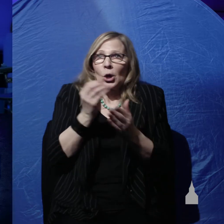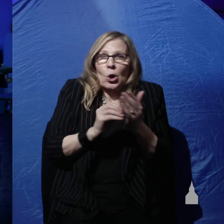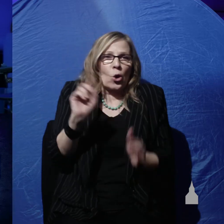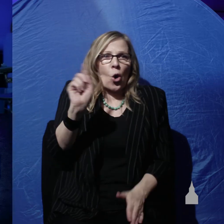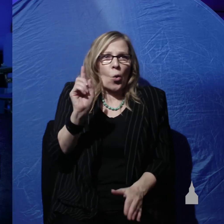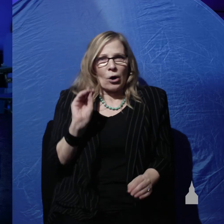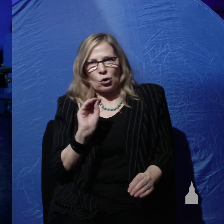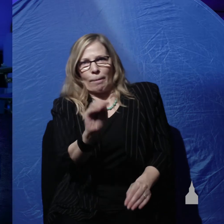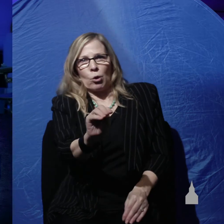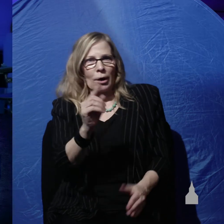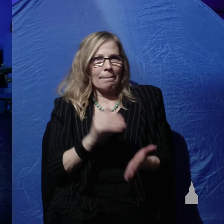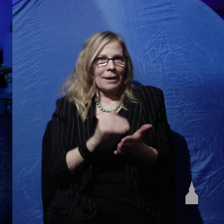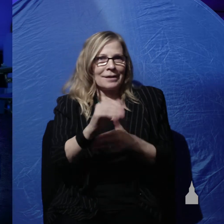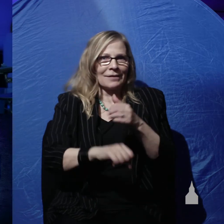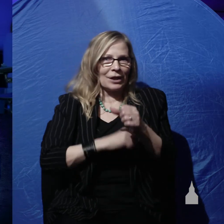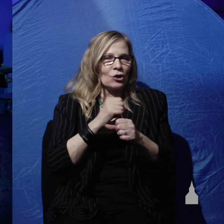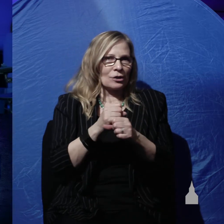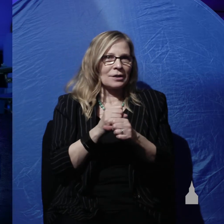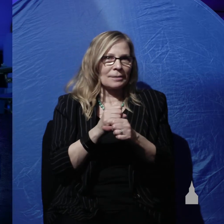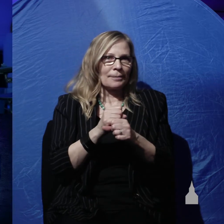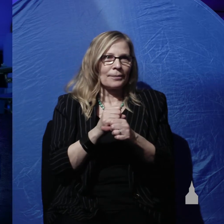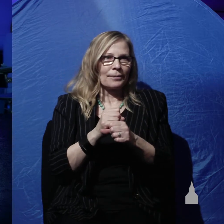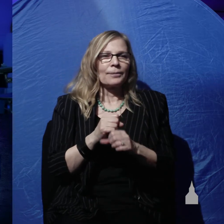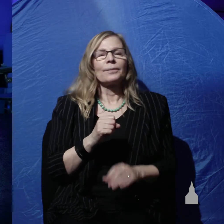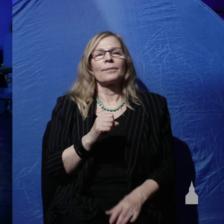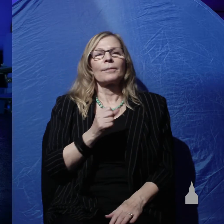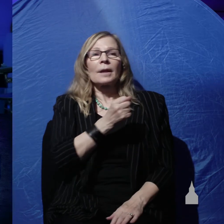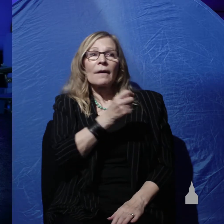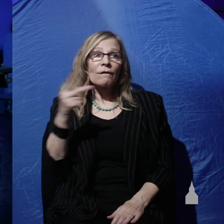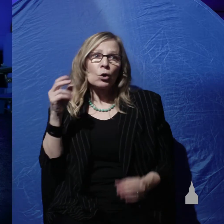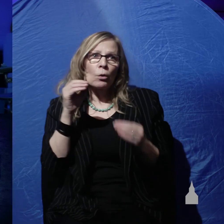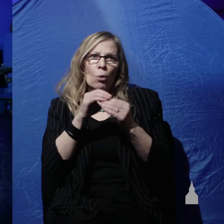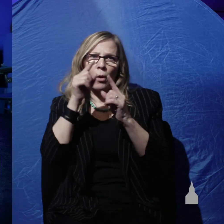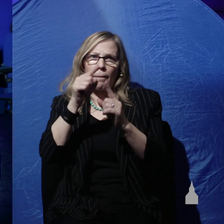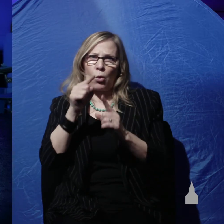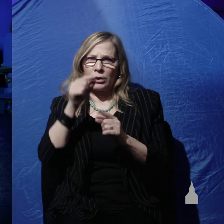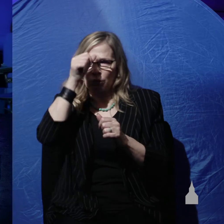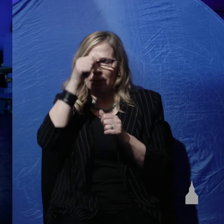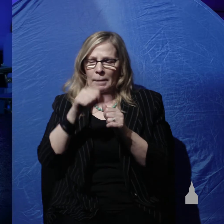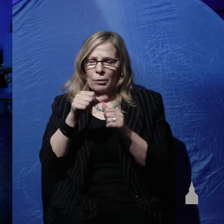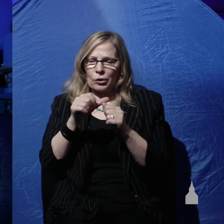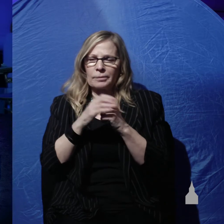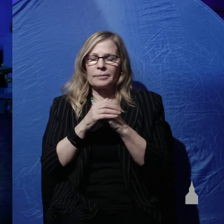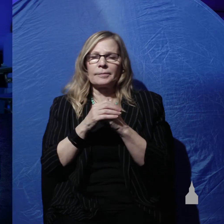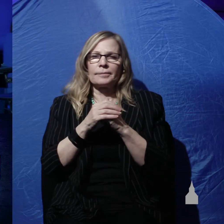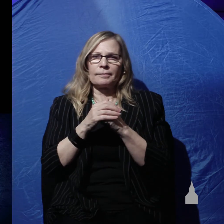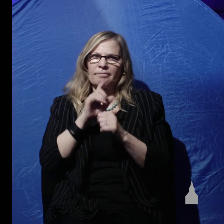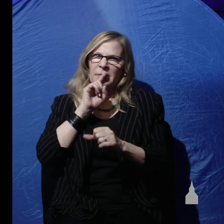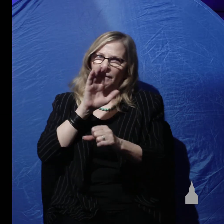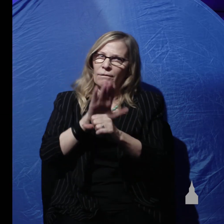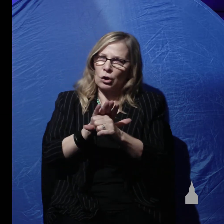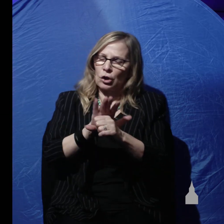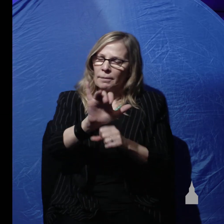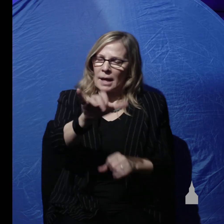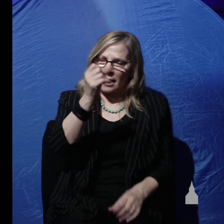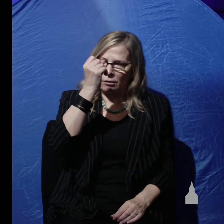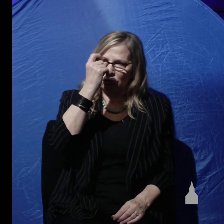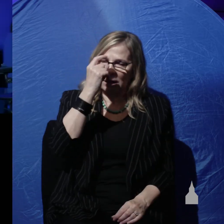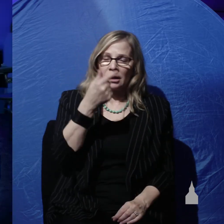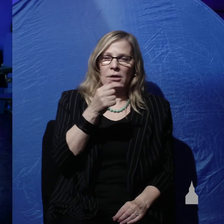But there's a couple other points that we should bear in mind that confirm this understanding of Genesis and one of